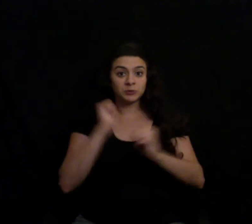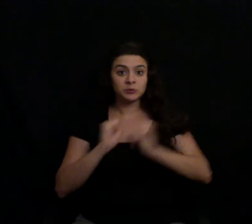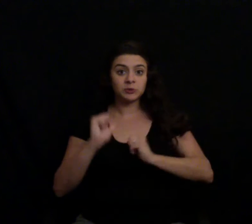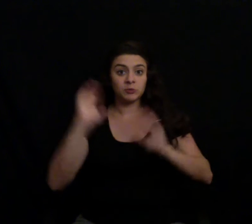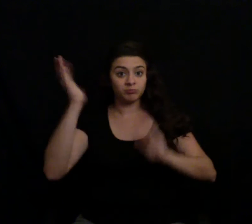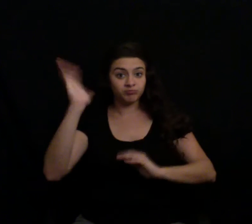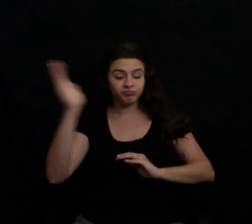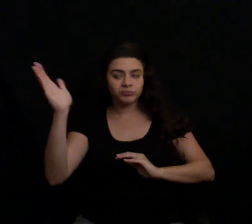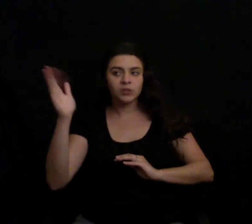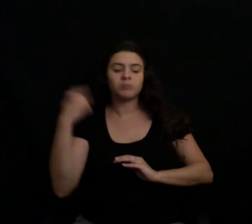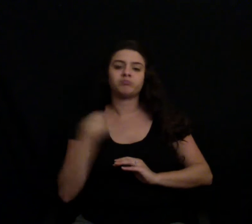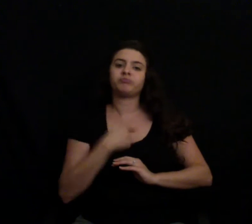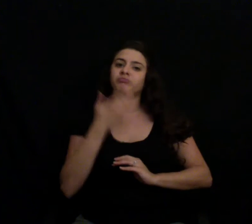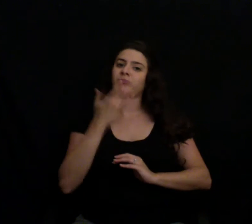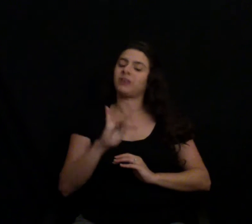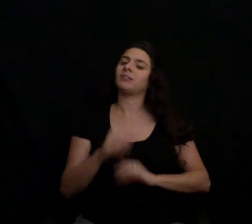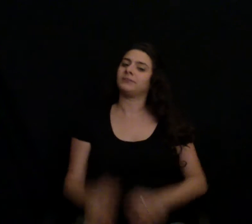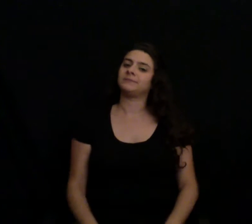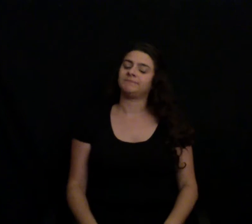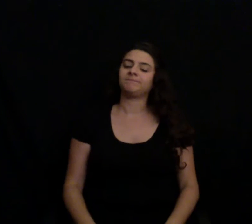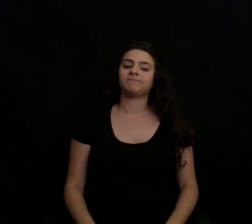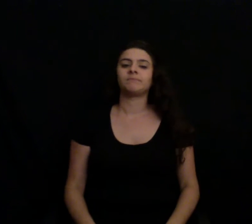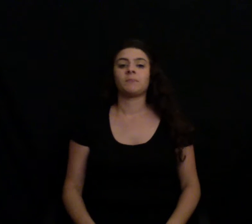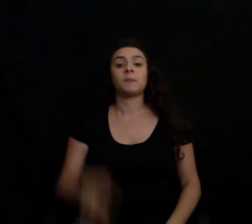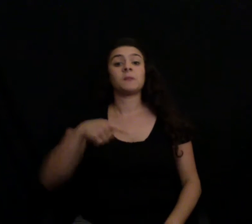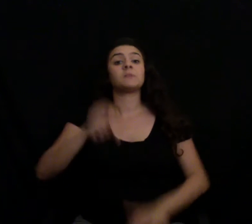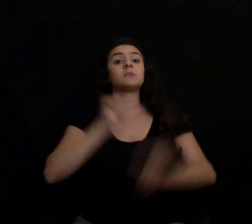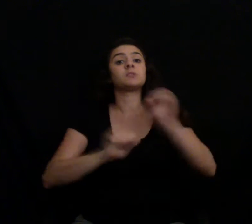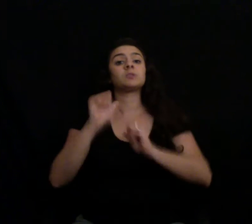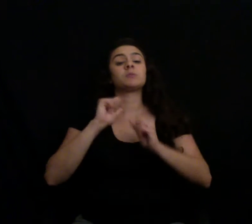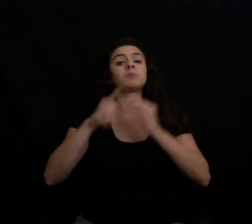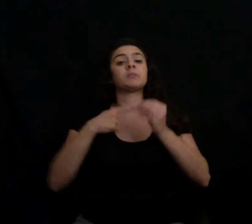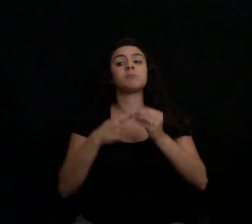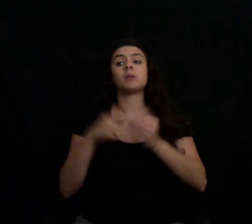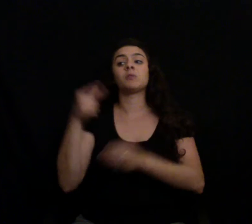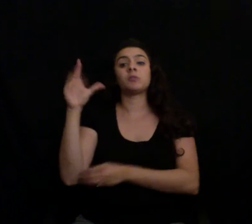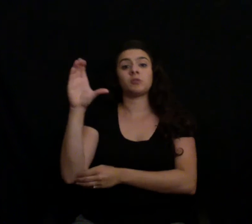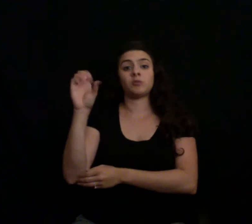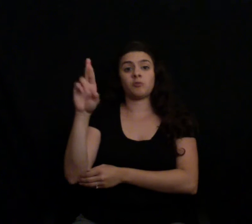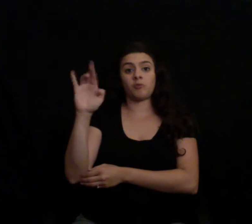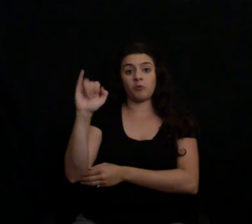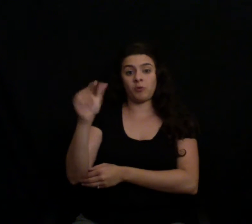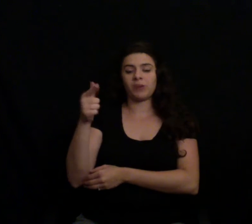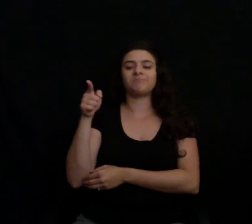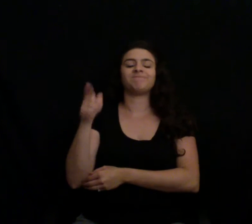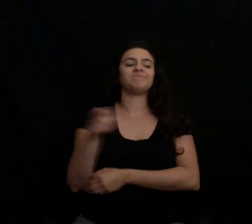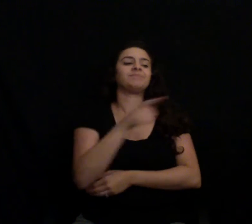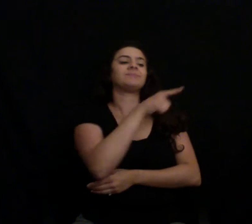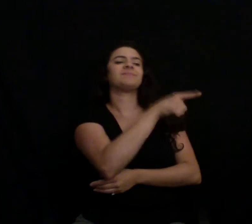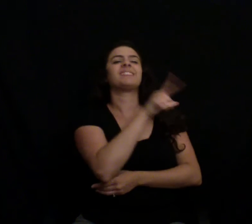So, this is the story of Craig Watts and Leo Garces. First, over to the sponsors.